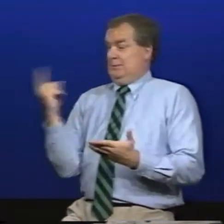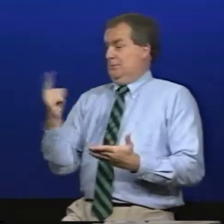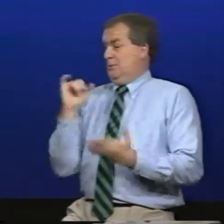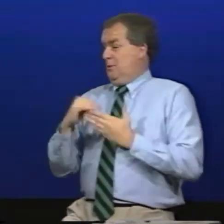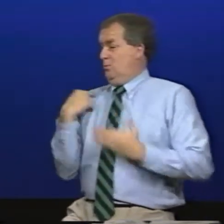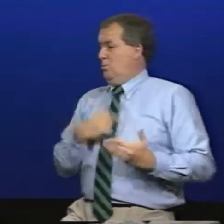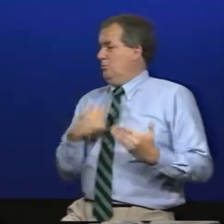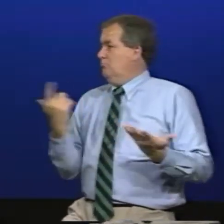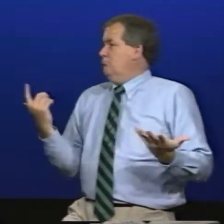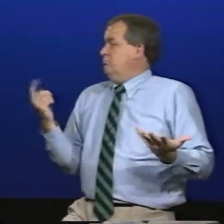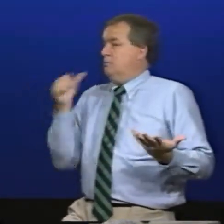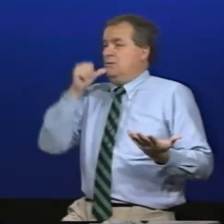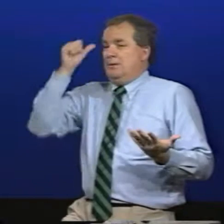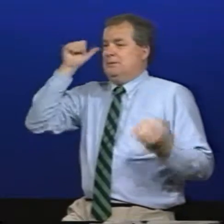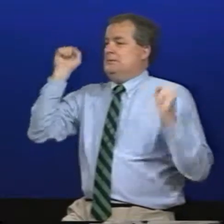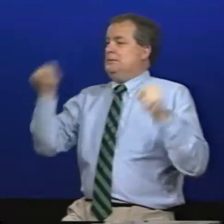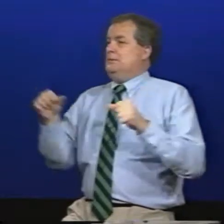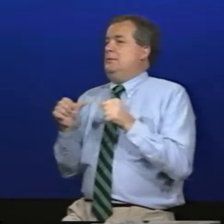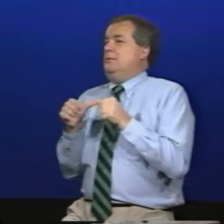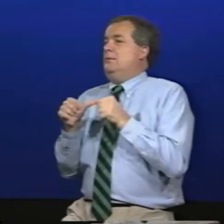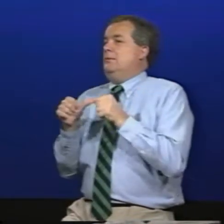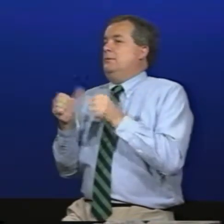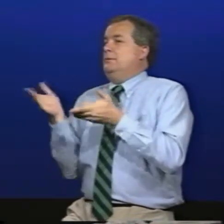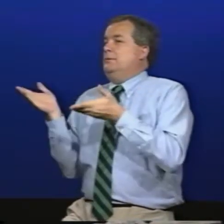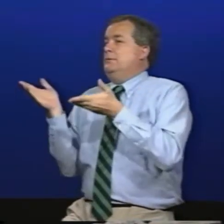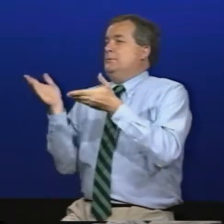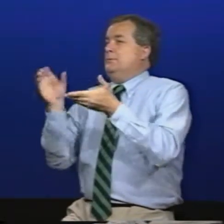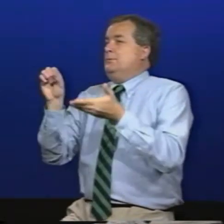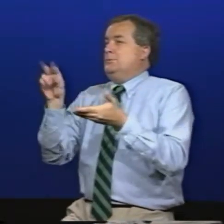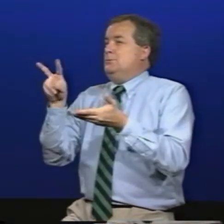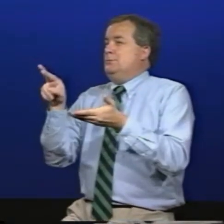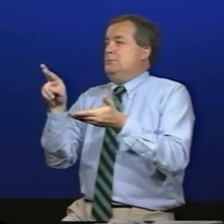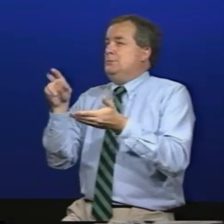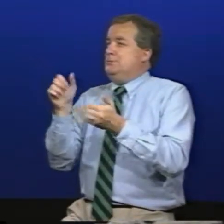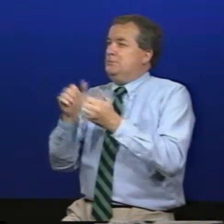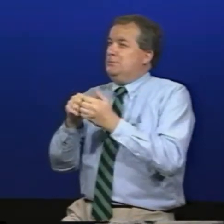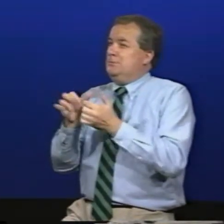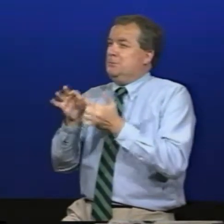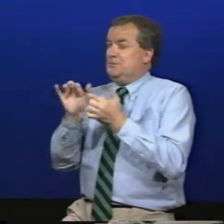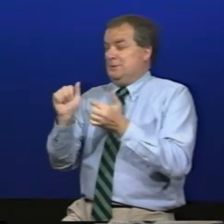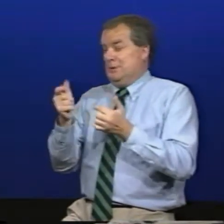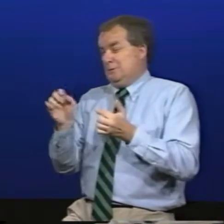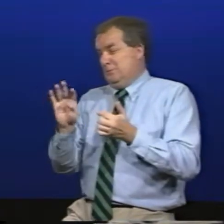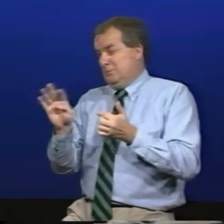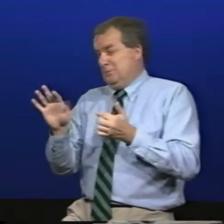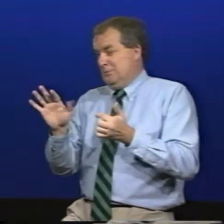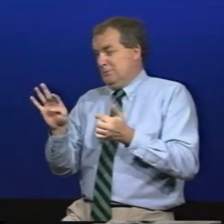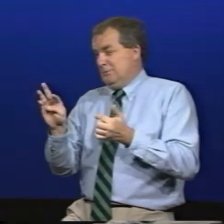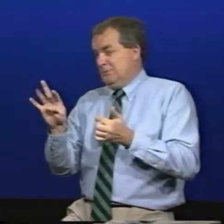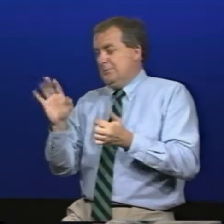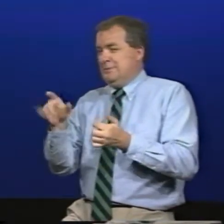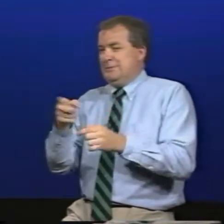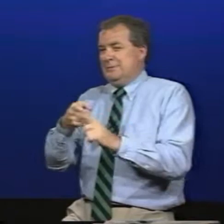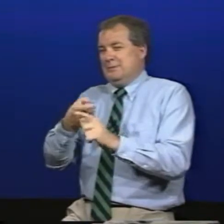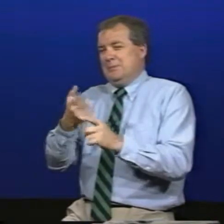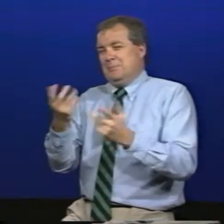it certainly is always a lot of fun and that shows that we adults can keep going doing this until you get about